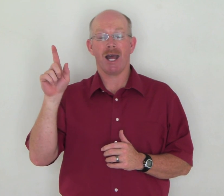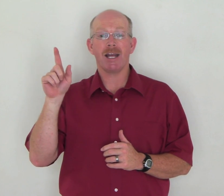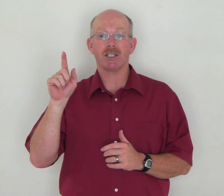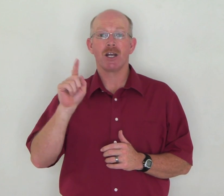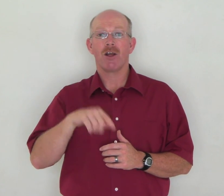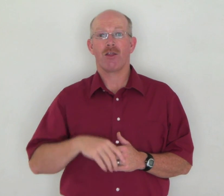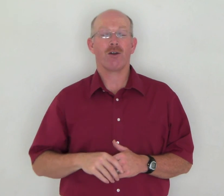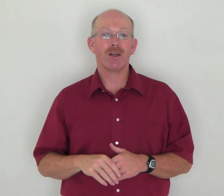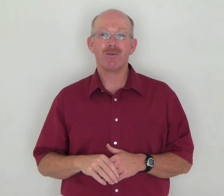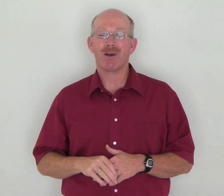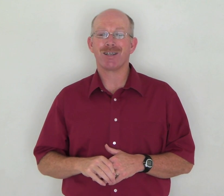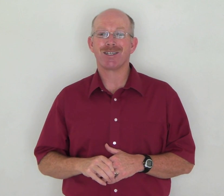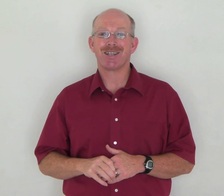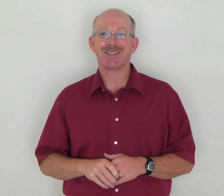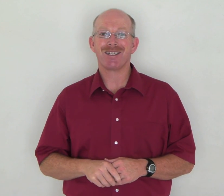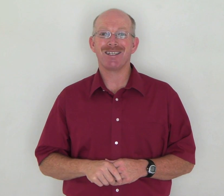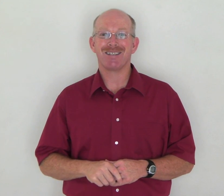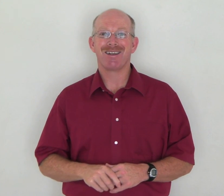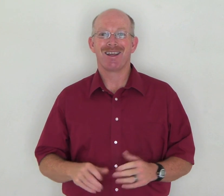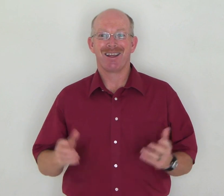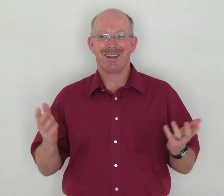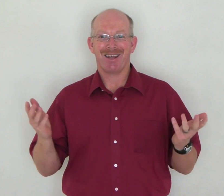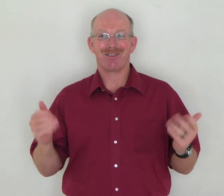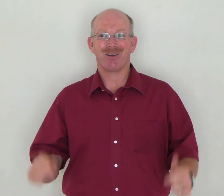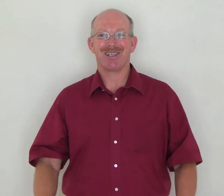30. We'll get you to this lesson. Thanks for watching.